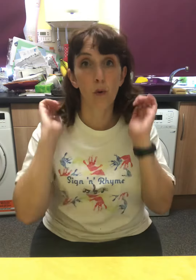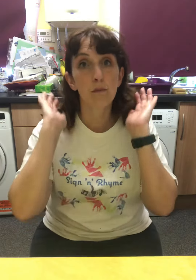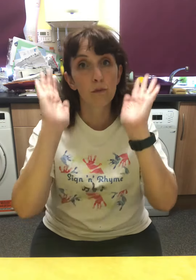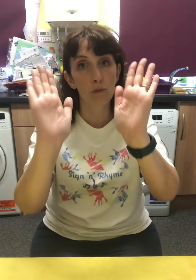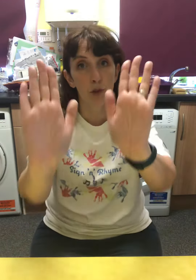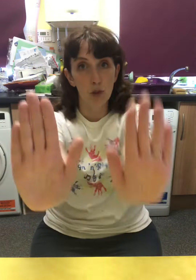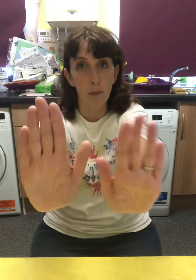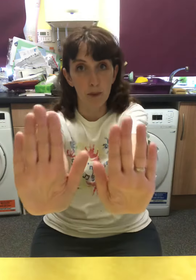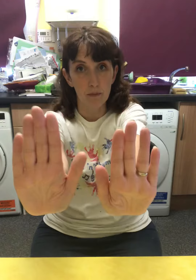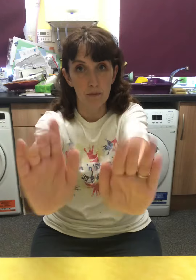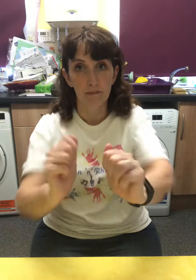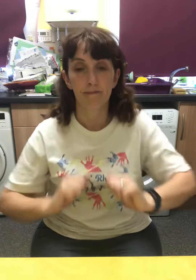STOP.